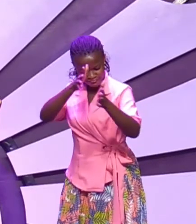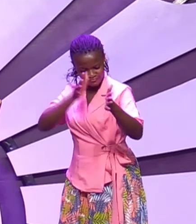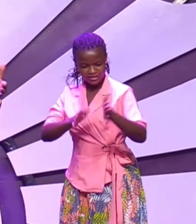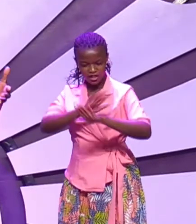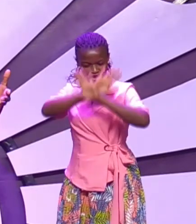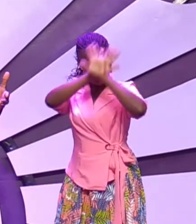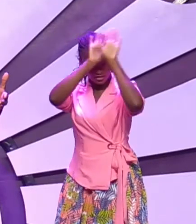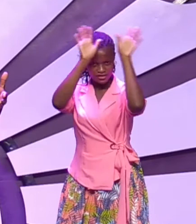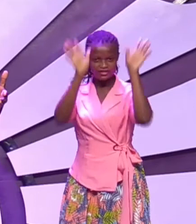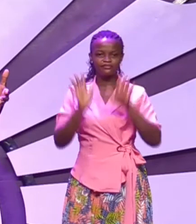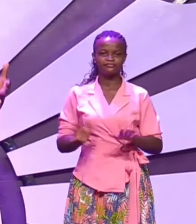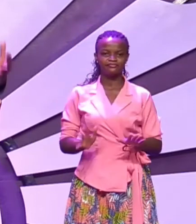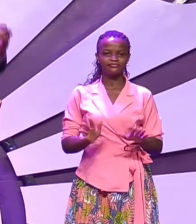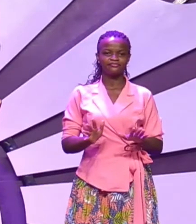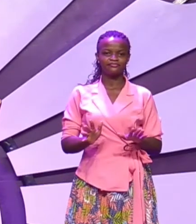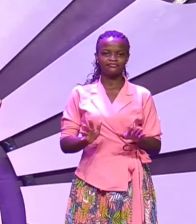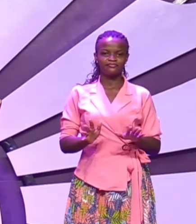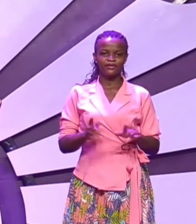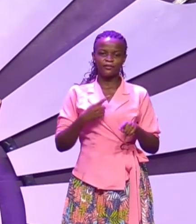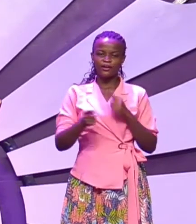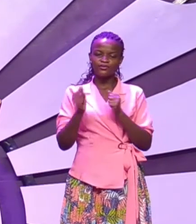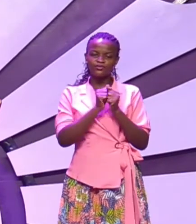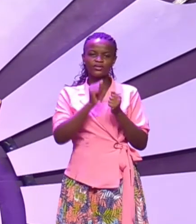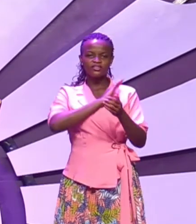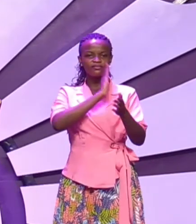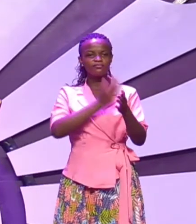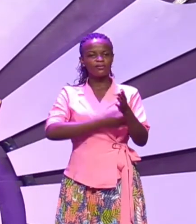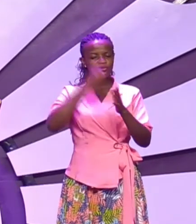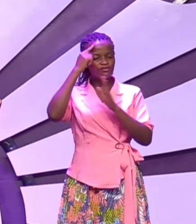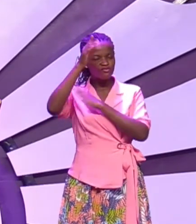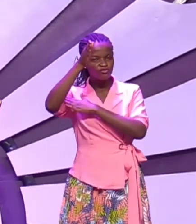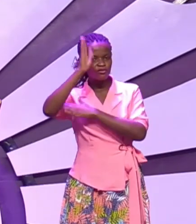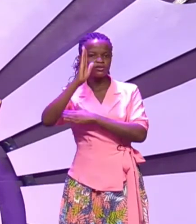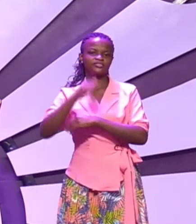really that was the power of God behind him